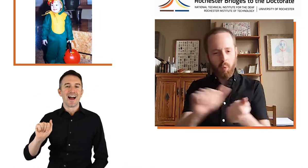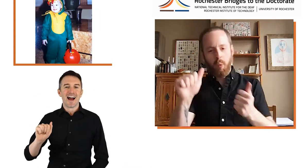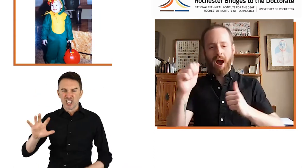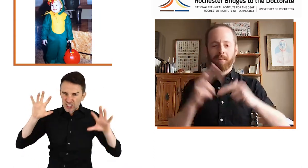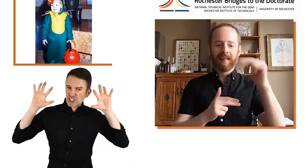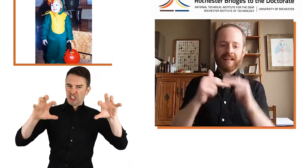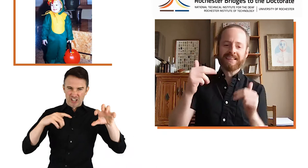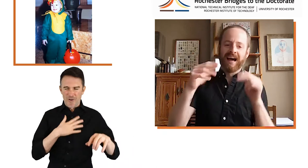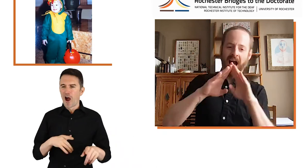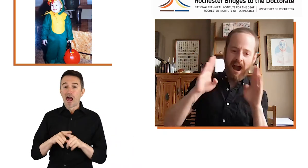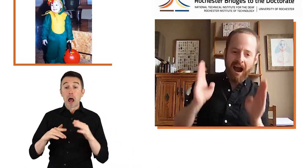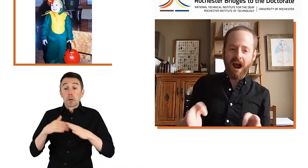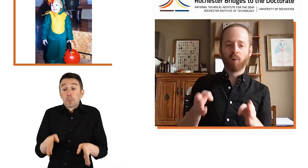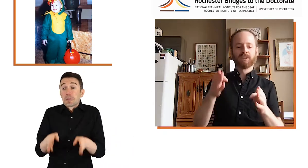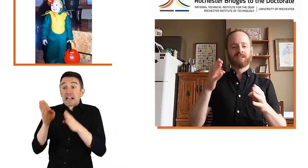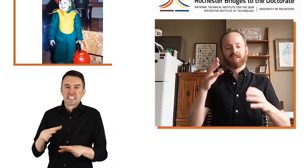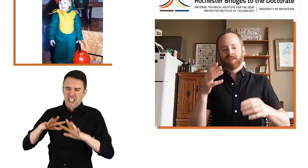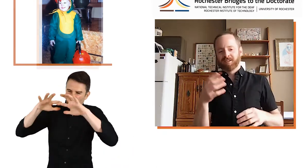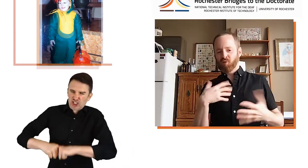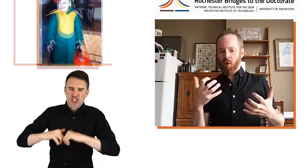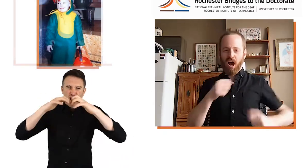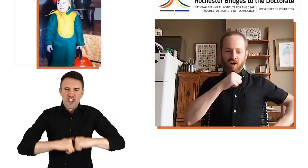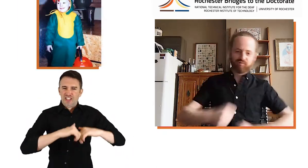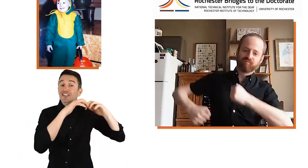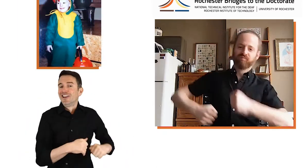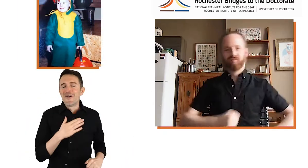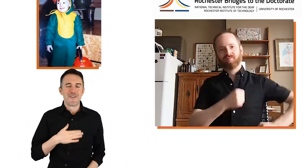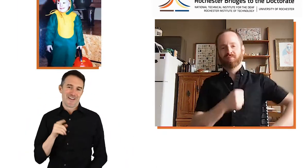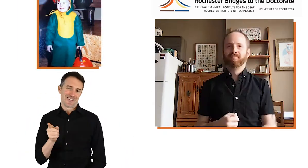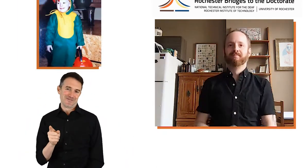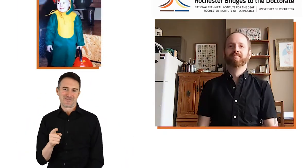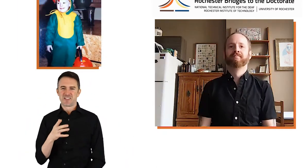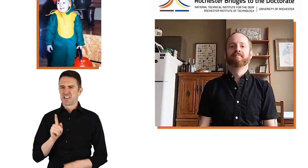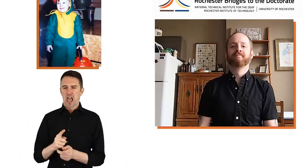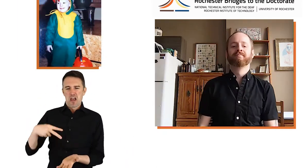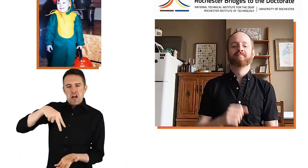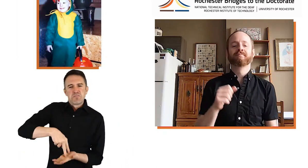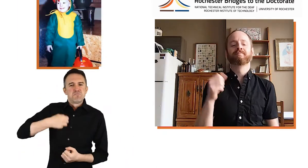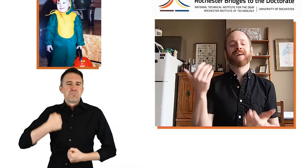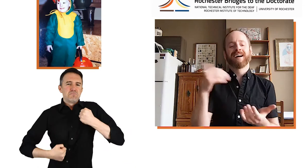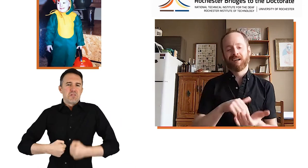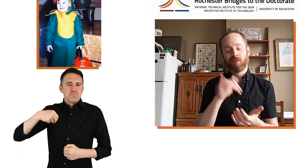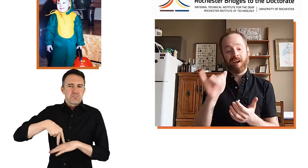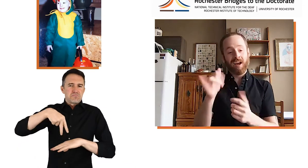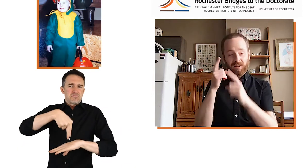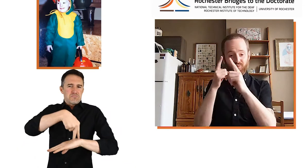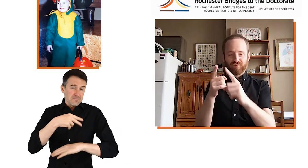I wanted to destroy buildings and houses and just clomp around everywhere.